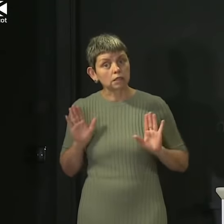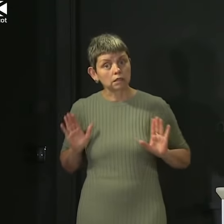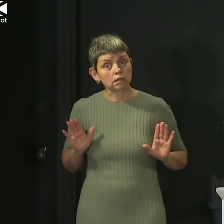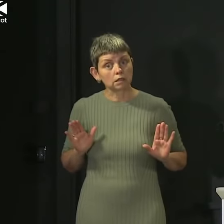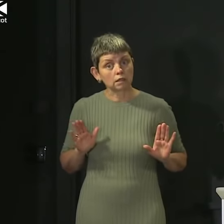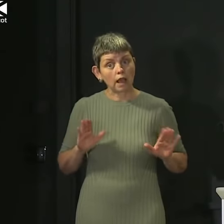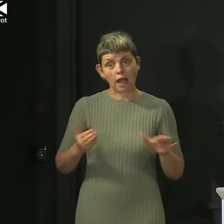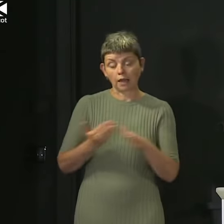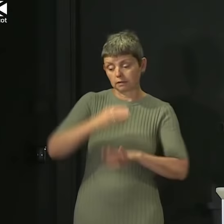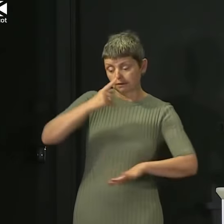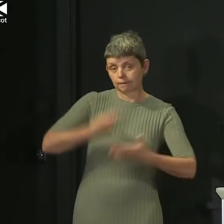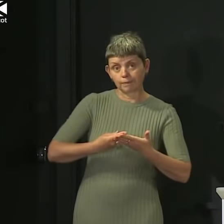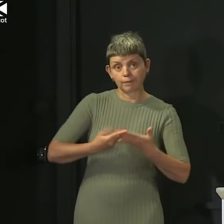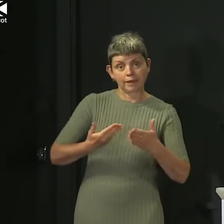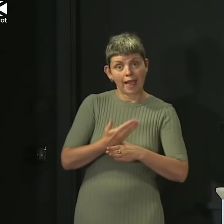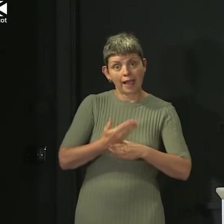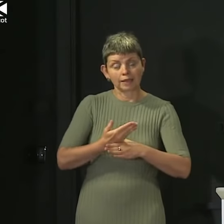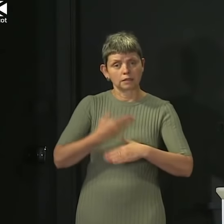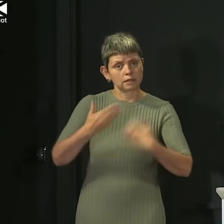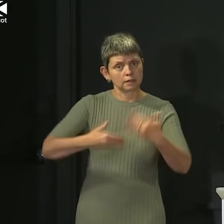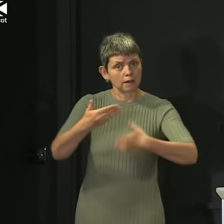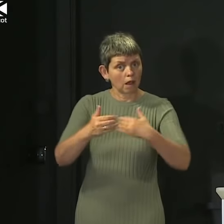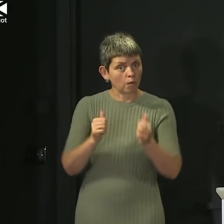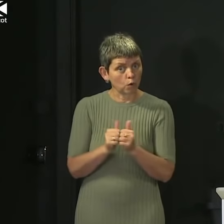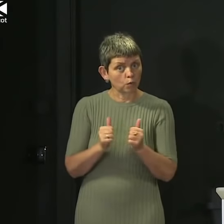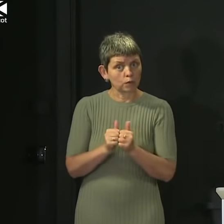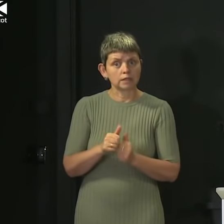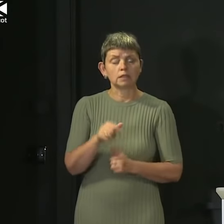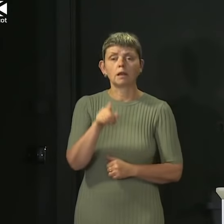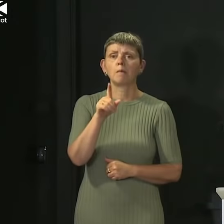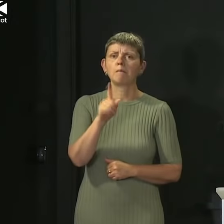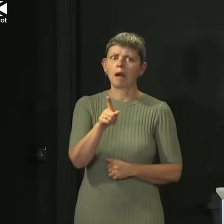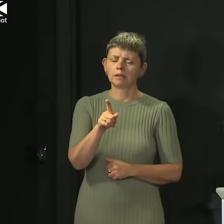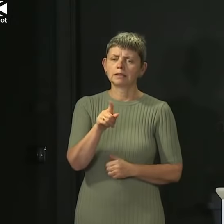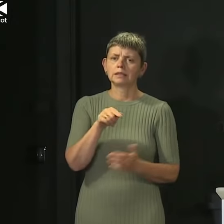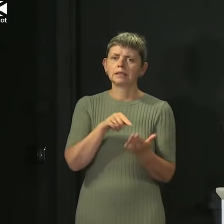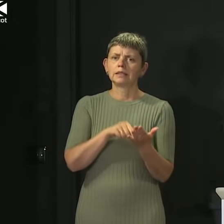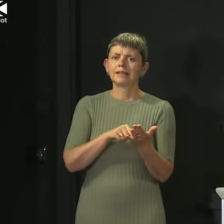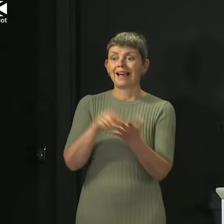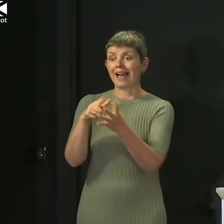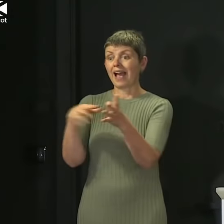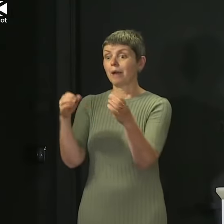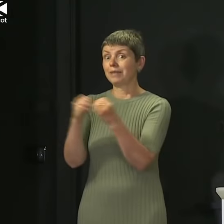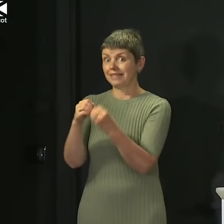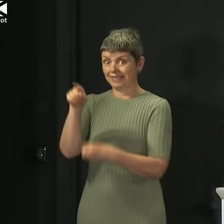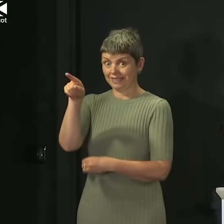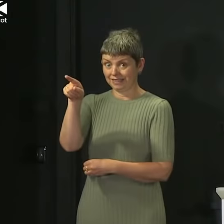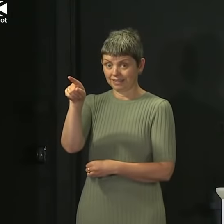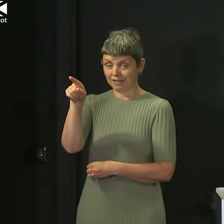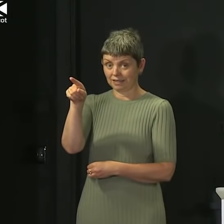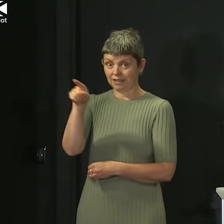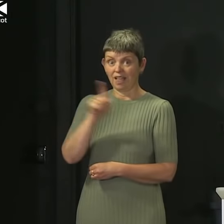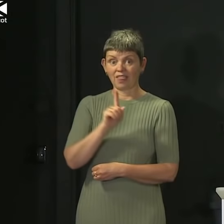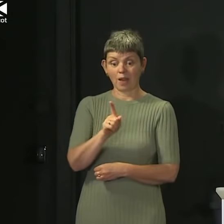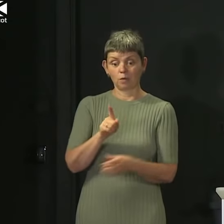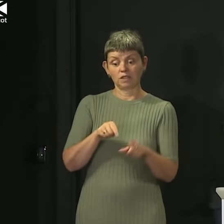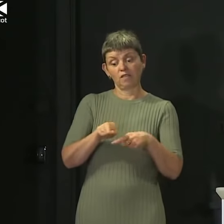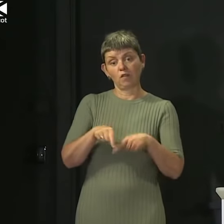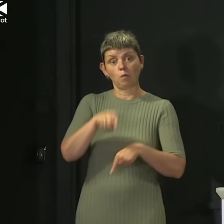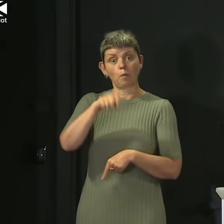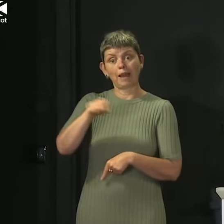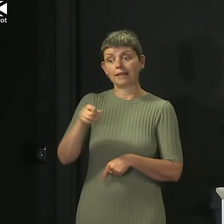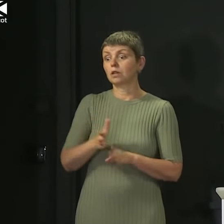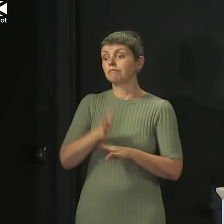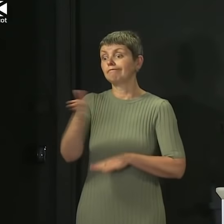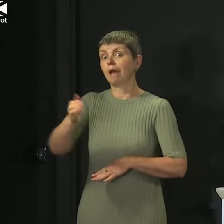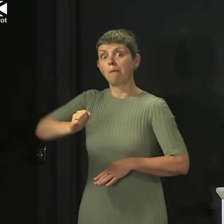action is appropriate. But can I just be very clear that when we're talking about what happened in Aberdeen, which is football players going to a